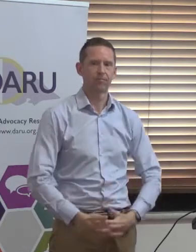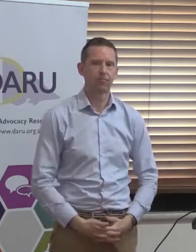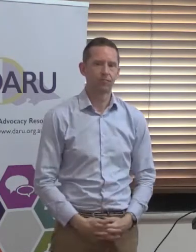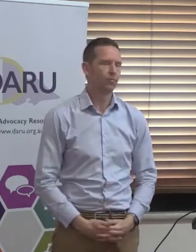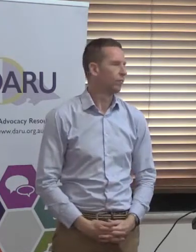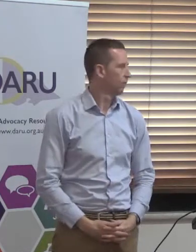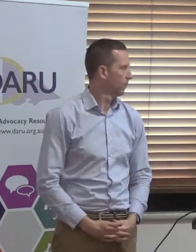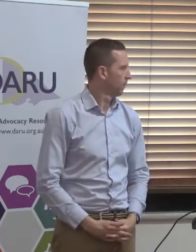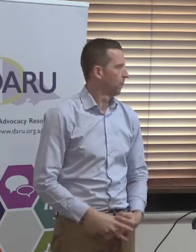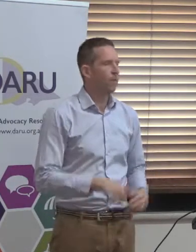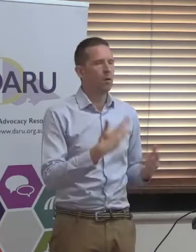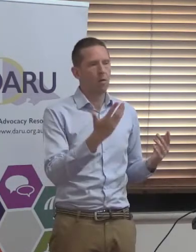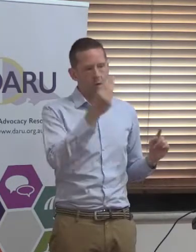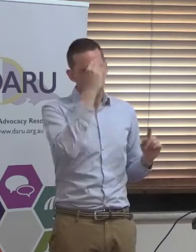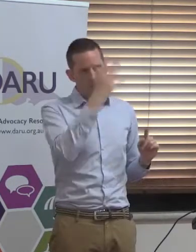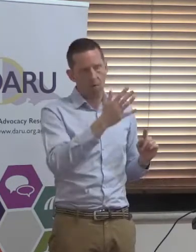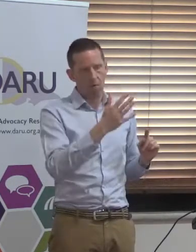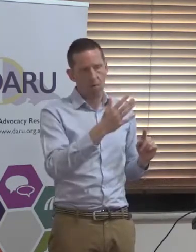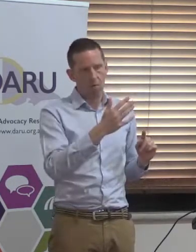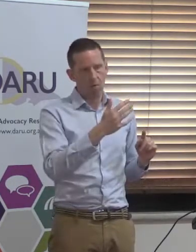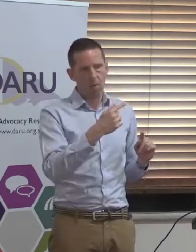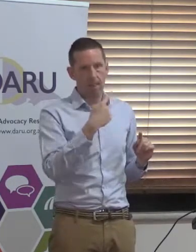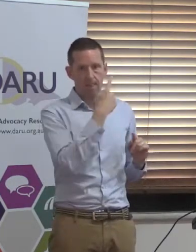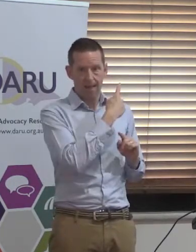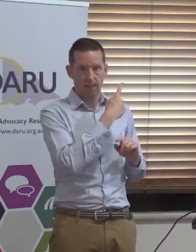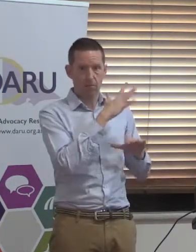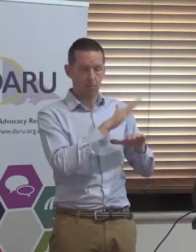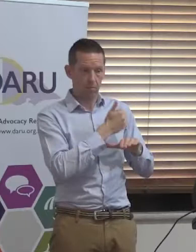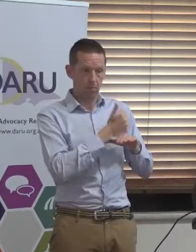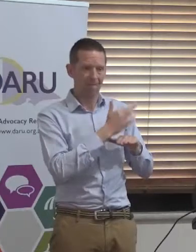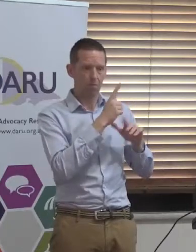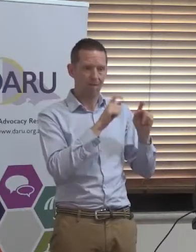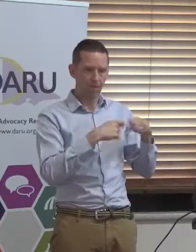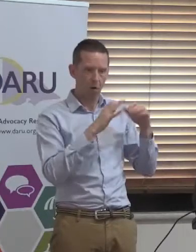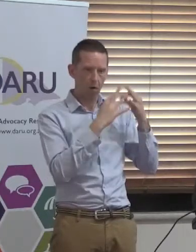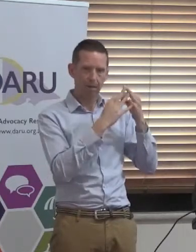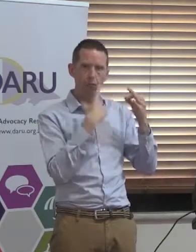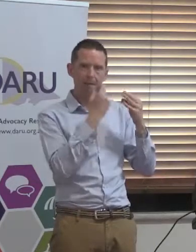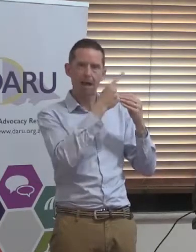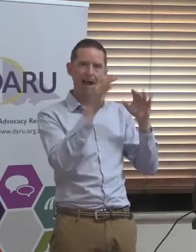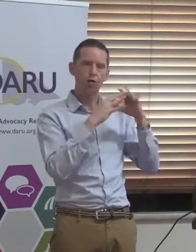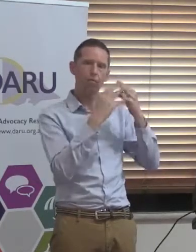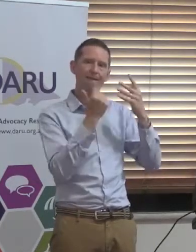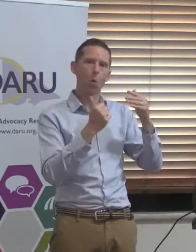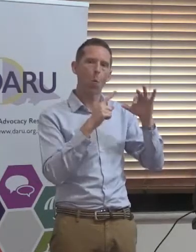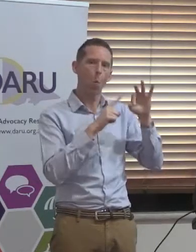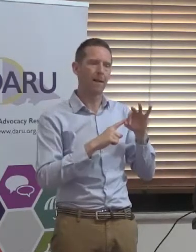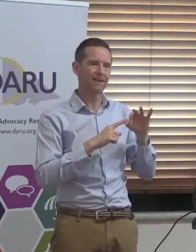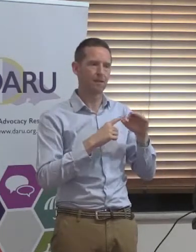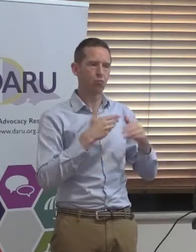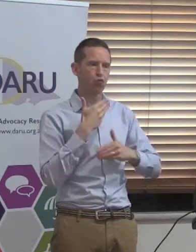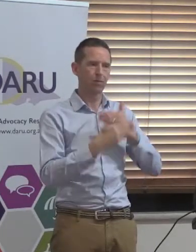I guess that's also in order to, because all those agencies have some sort of quality processes around their